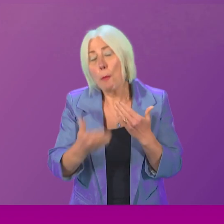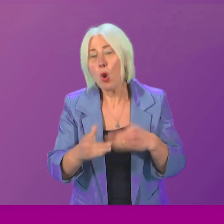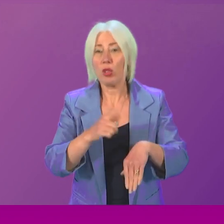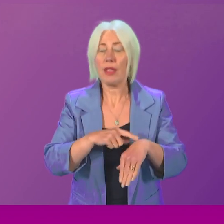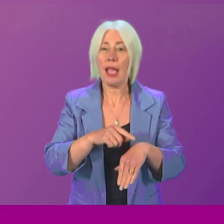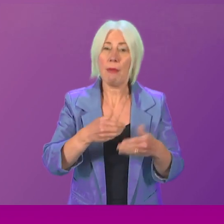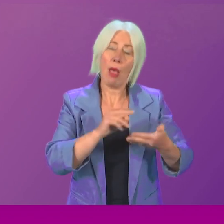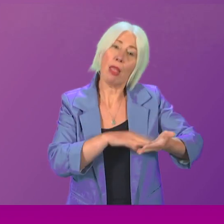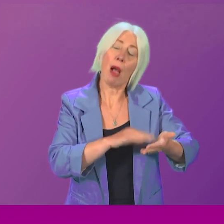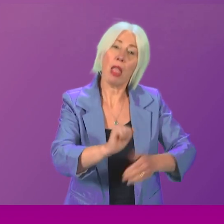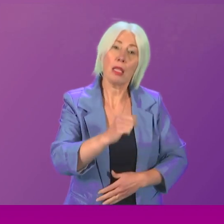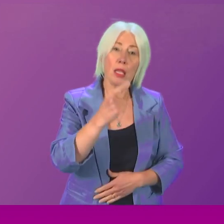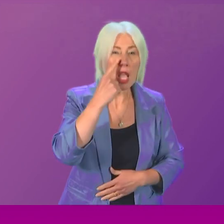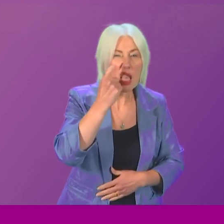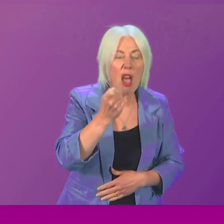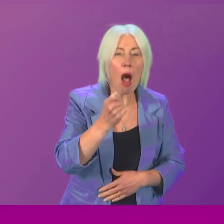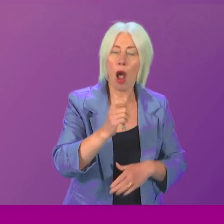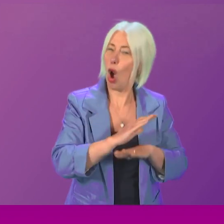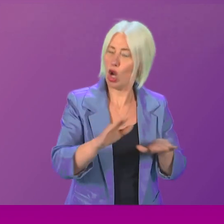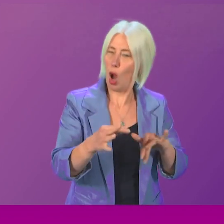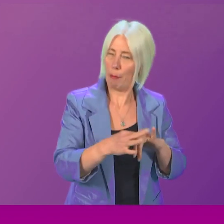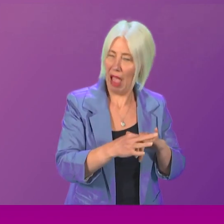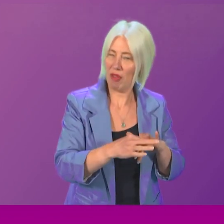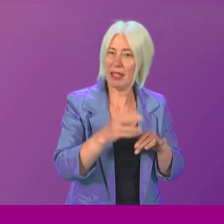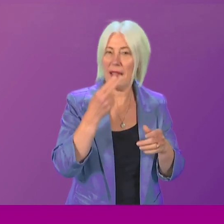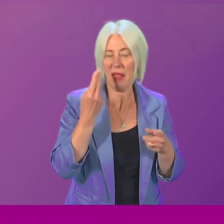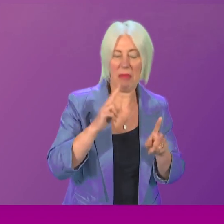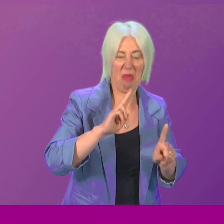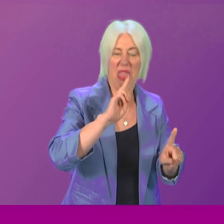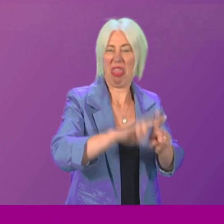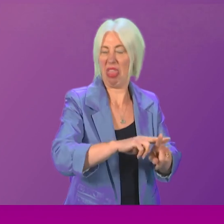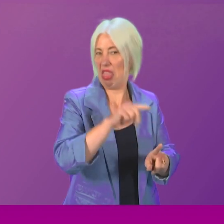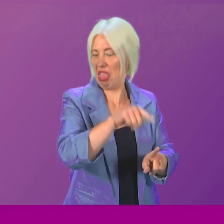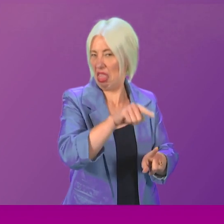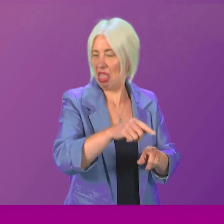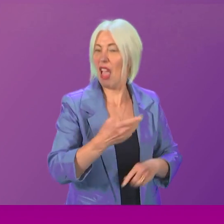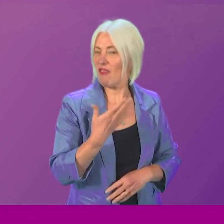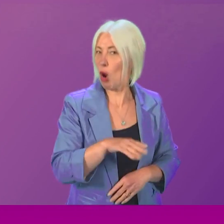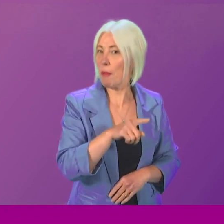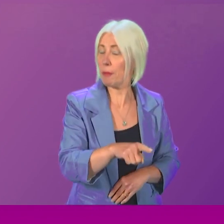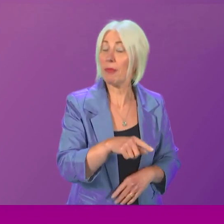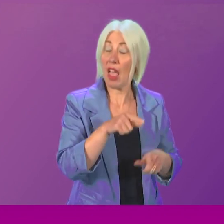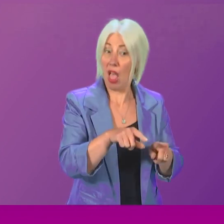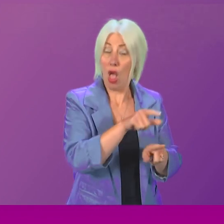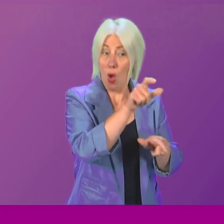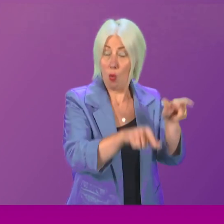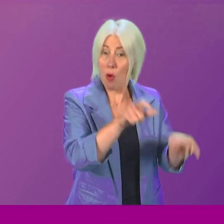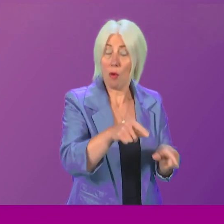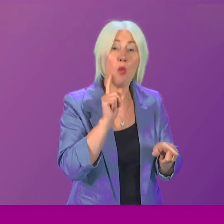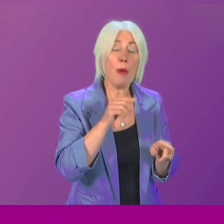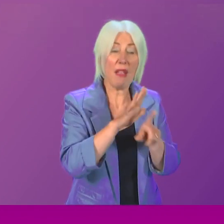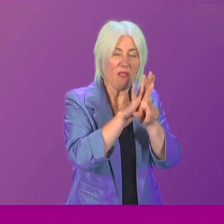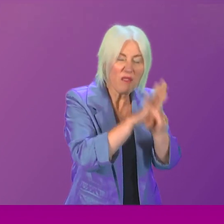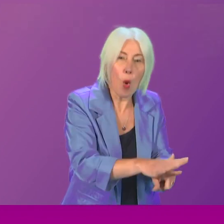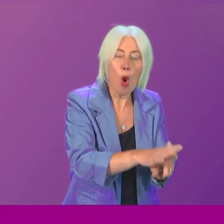were young or unmarried. They were stigmatised as a result. And they were forced or coerced